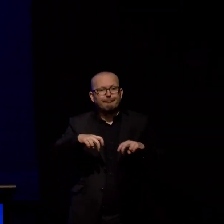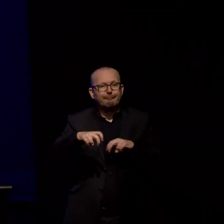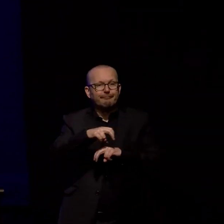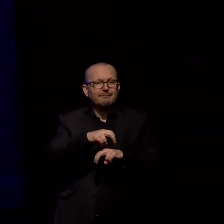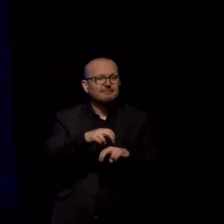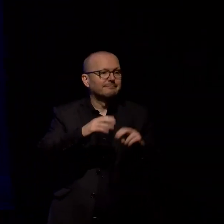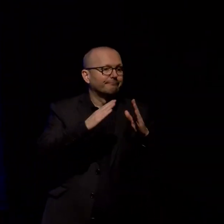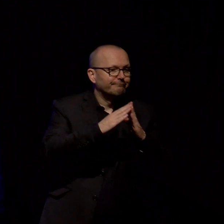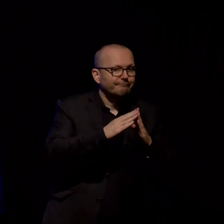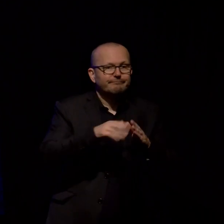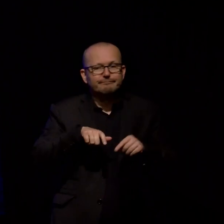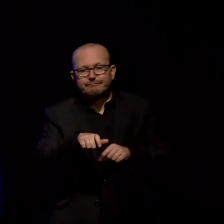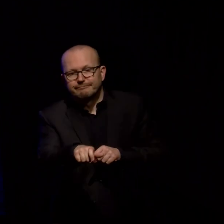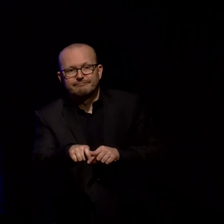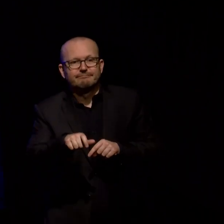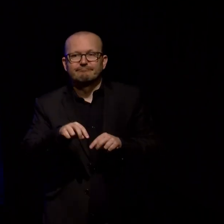alleyways